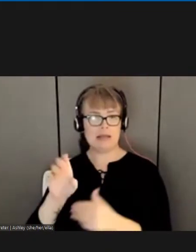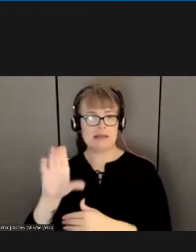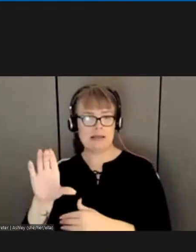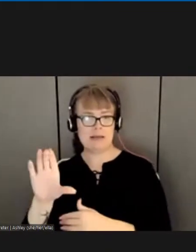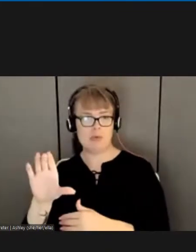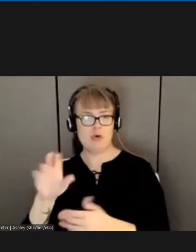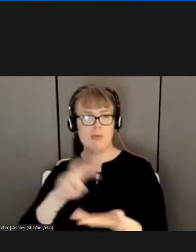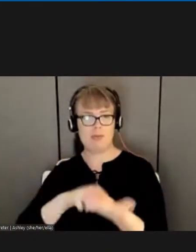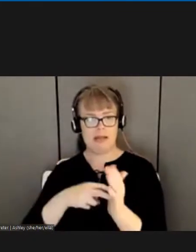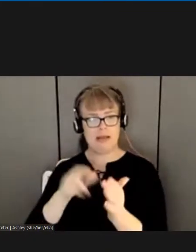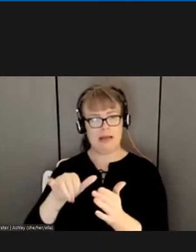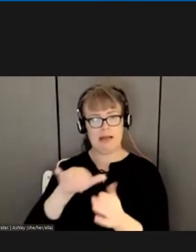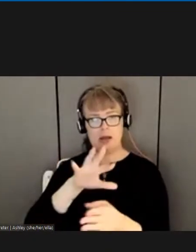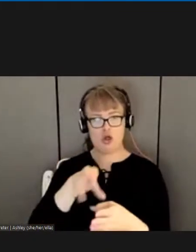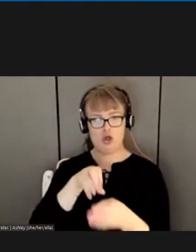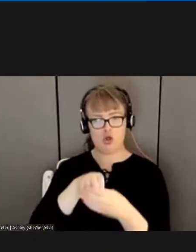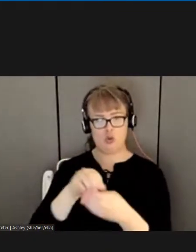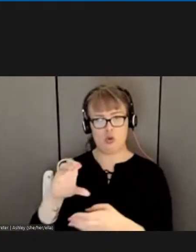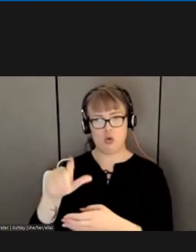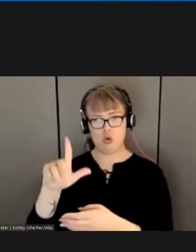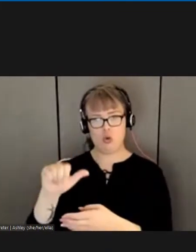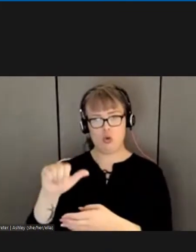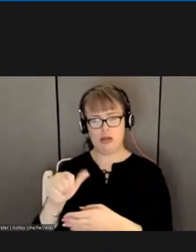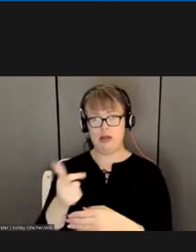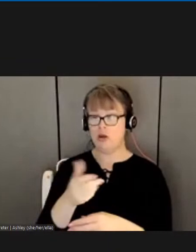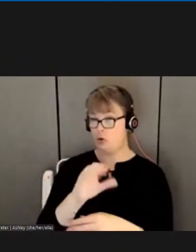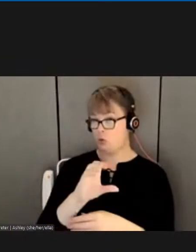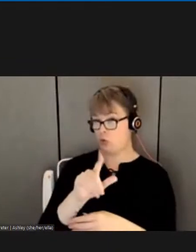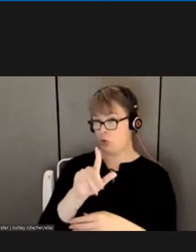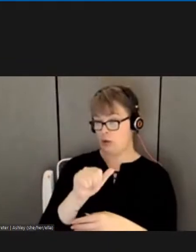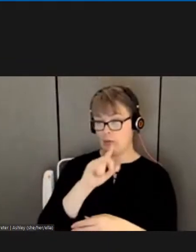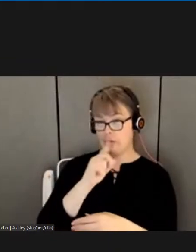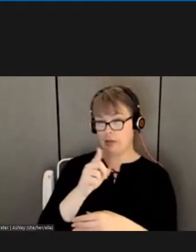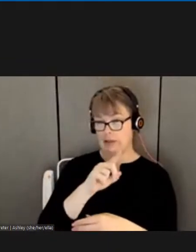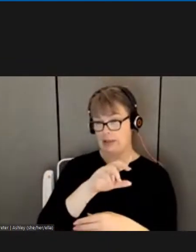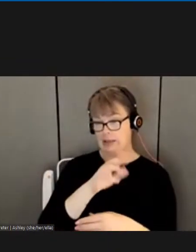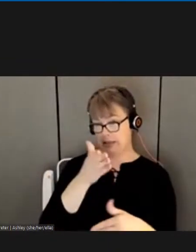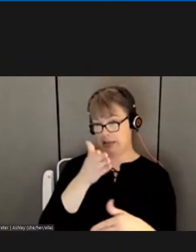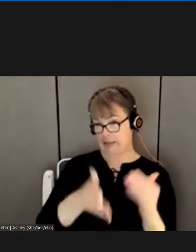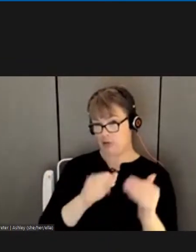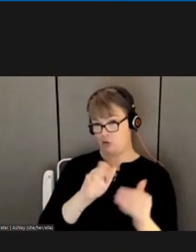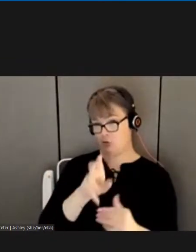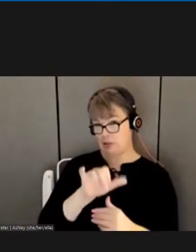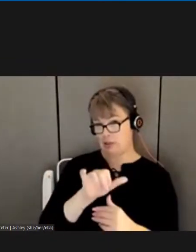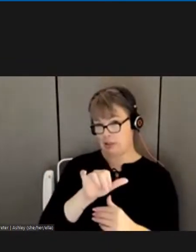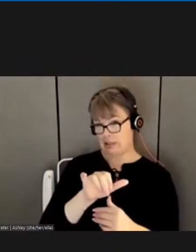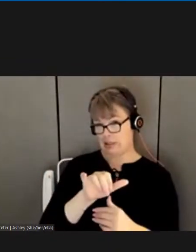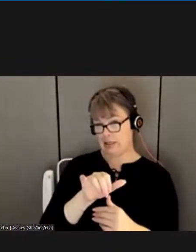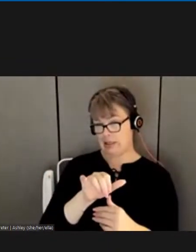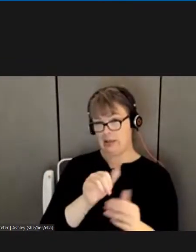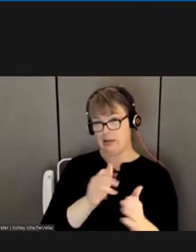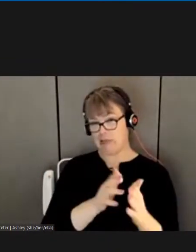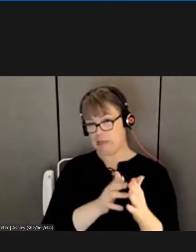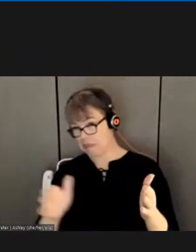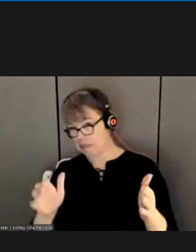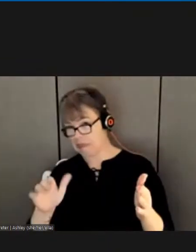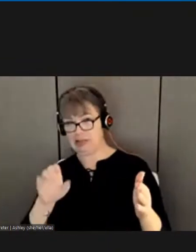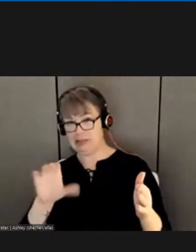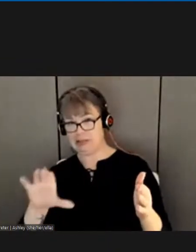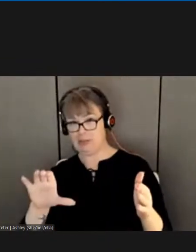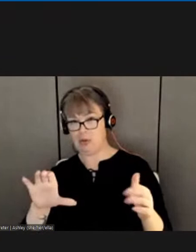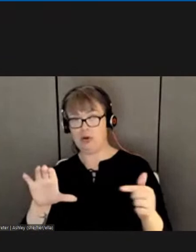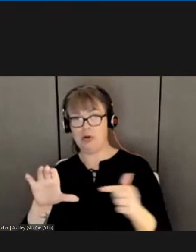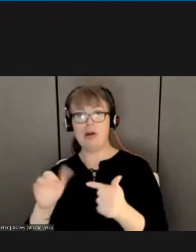ends in July and we get in December will be there, whether we reach a new agreement